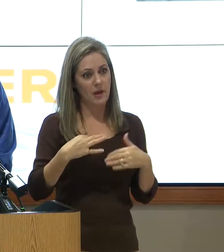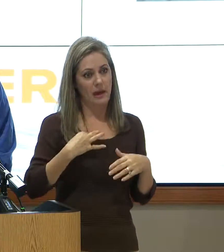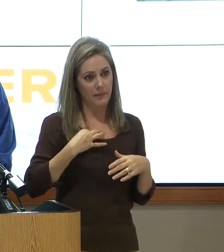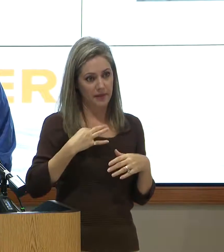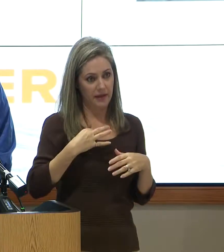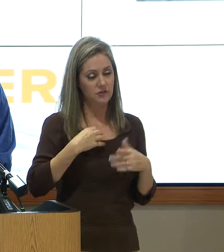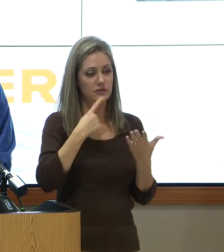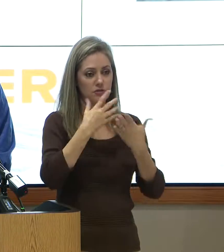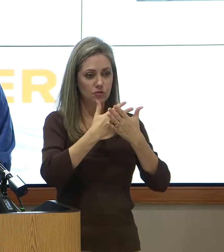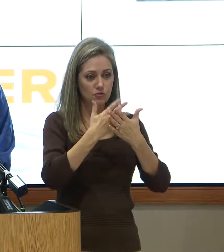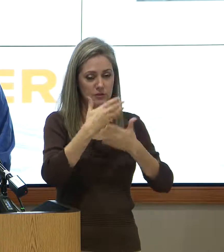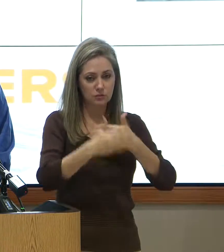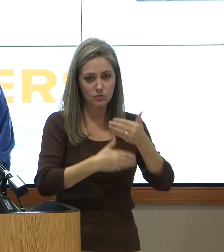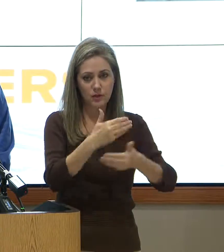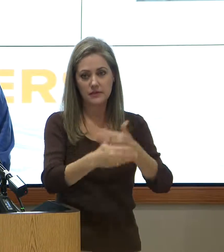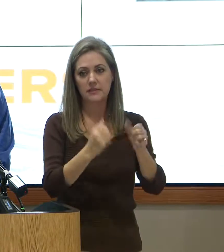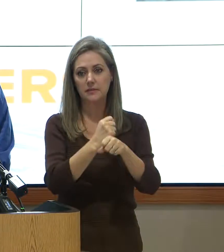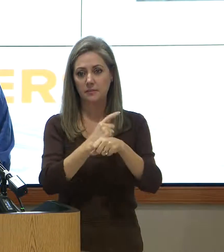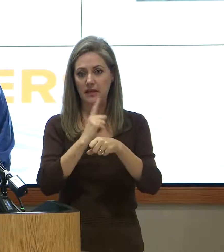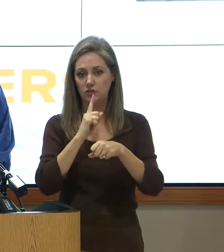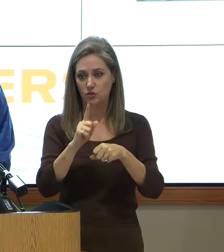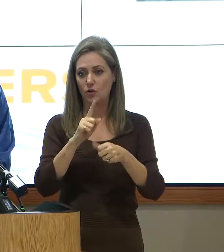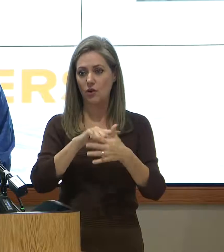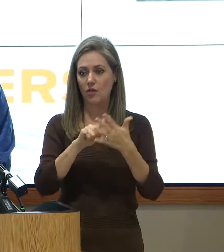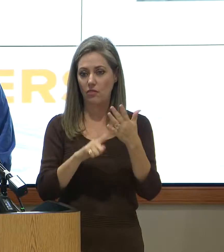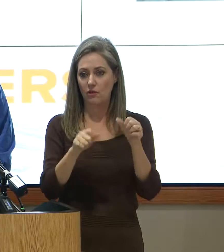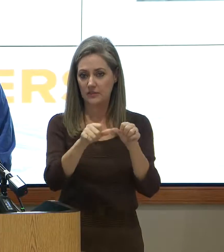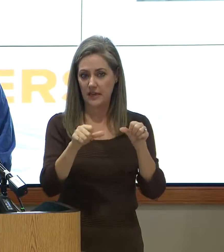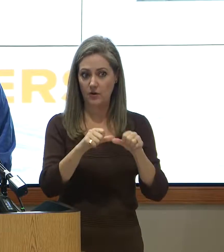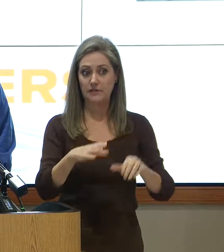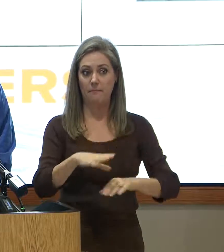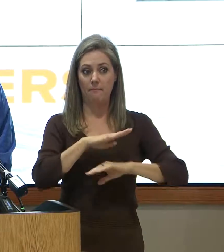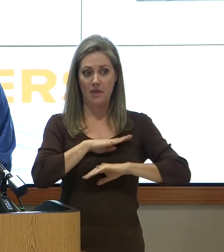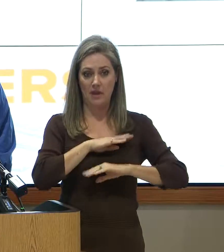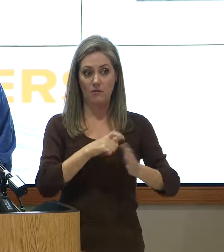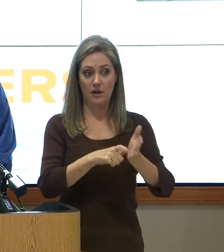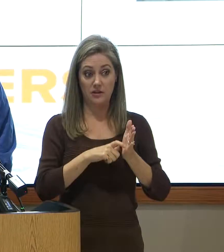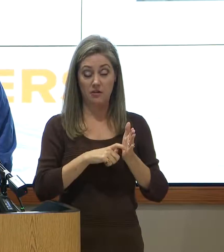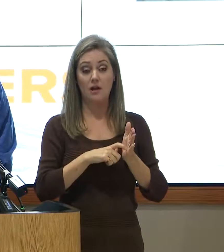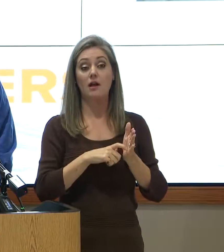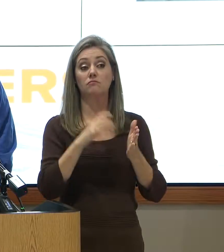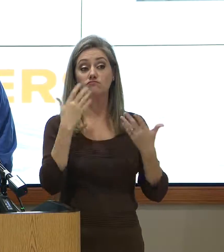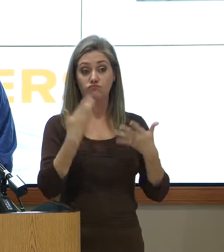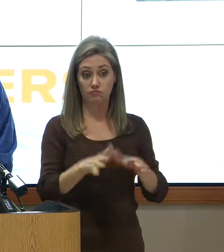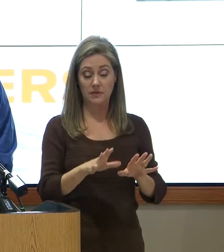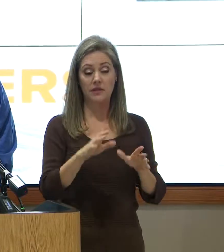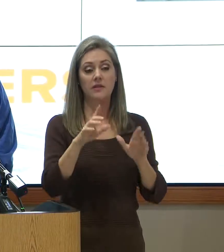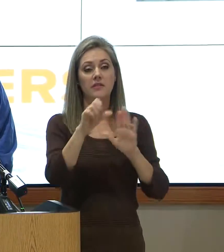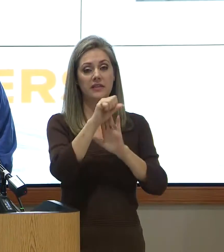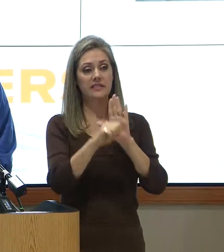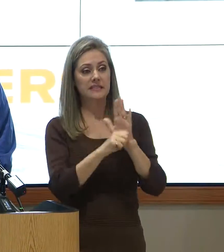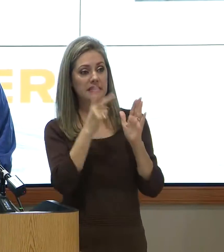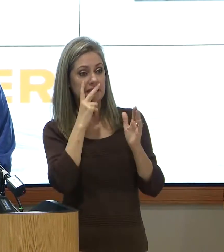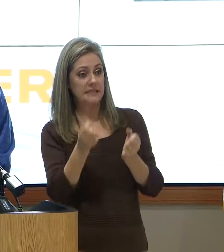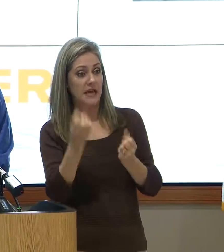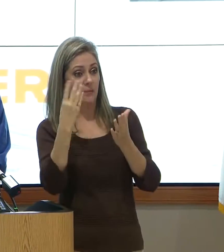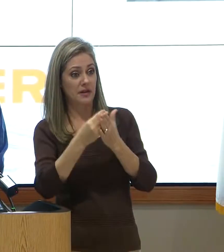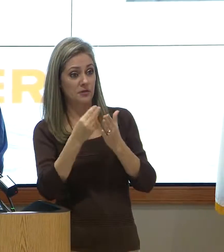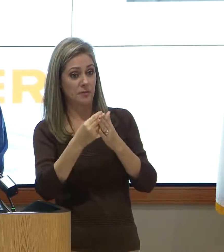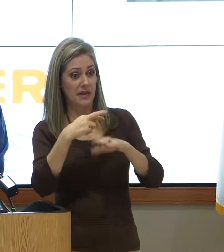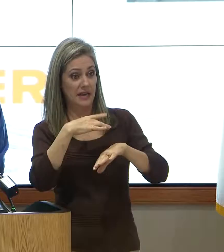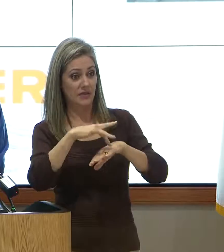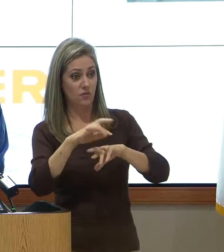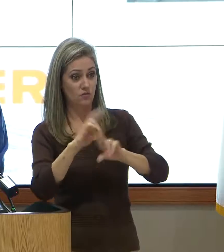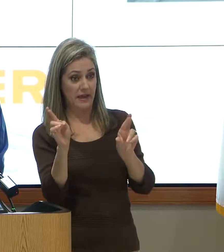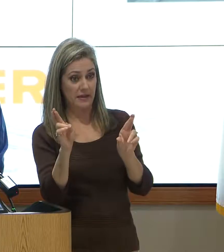applicants included in those grant applications meet the criteria. And once that happens, then the state looks at how much money they have available versus the